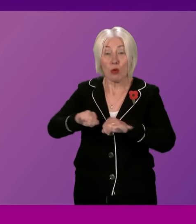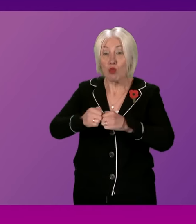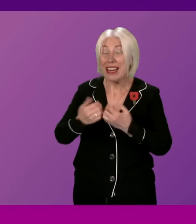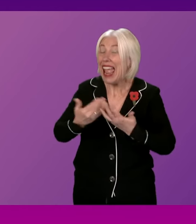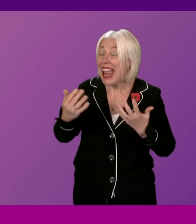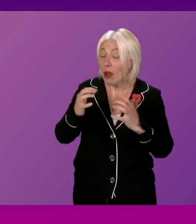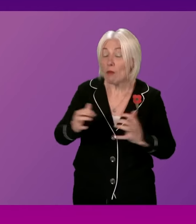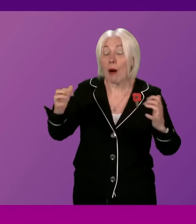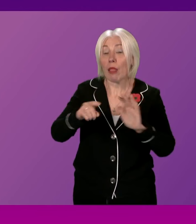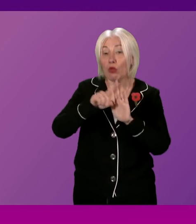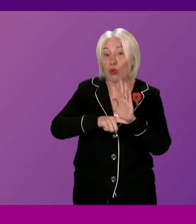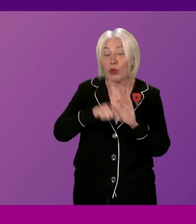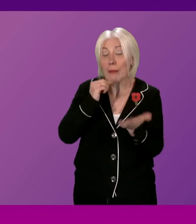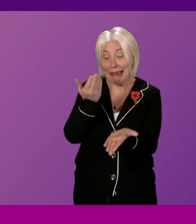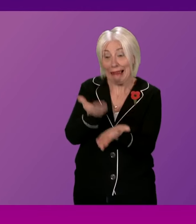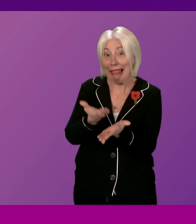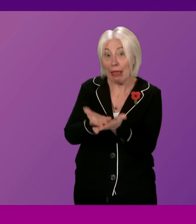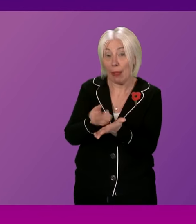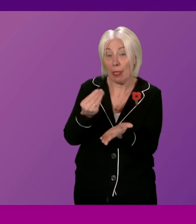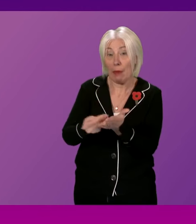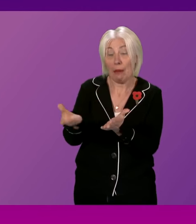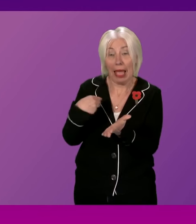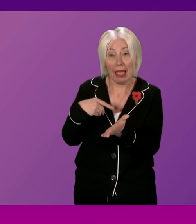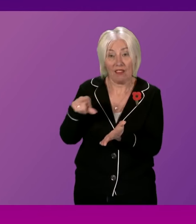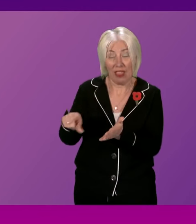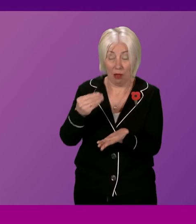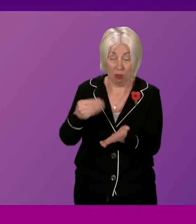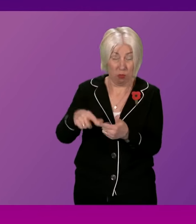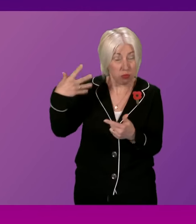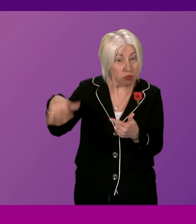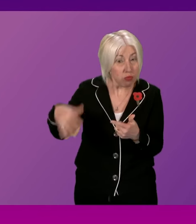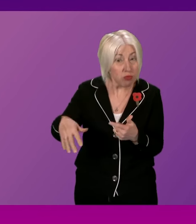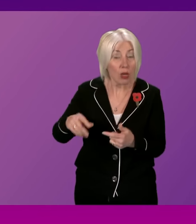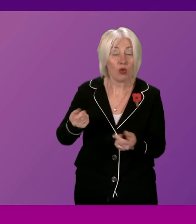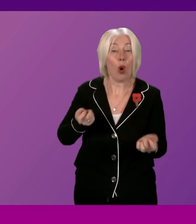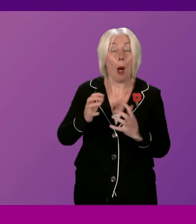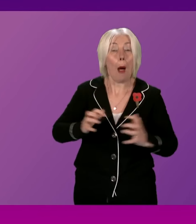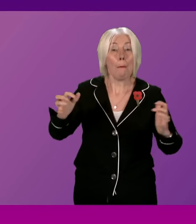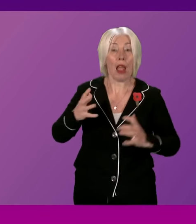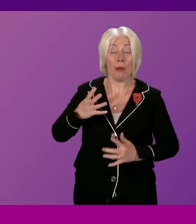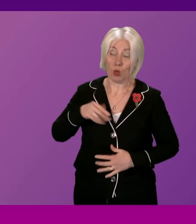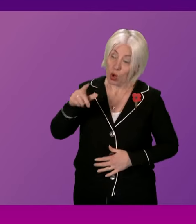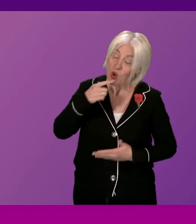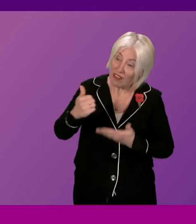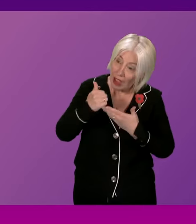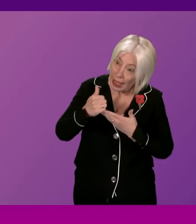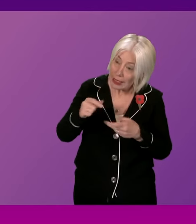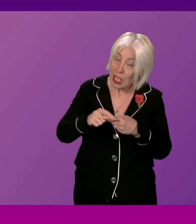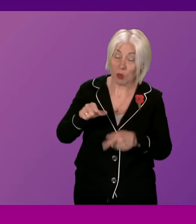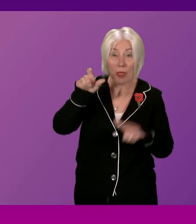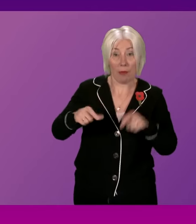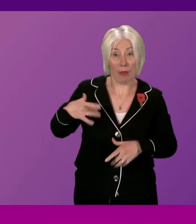rules by claiming for such a large sum parliament seeks your advice presiding officer and our constituents seek your reassurance